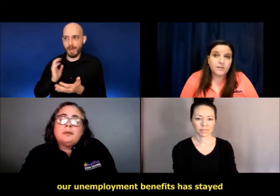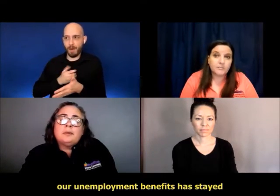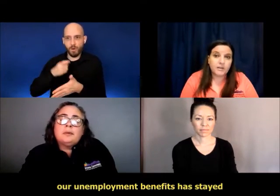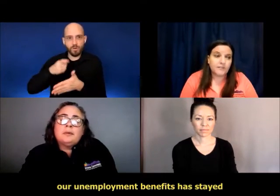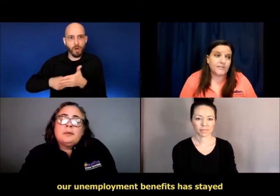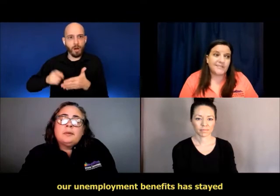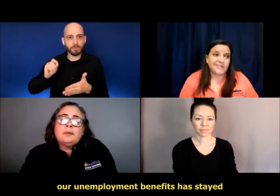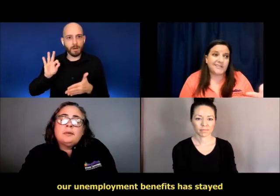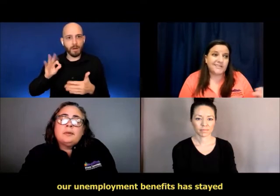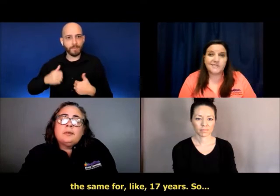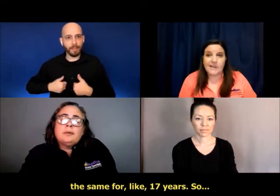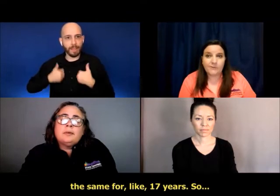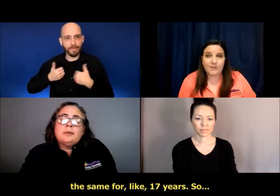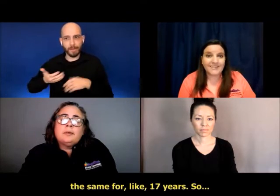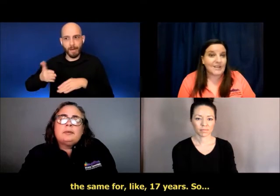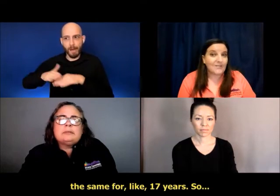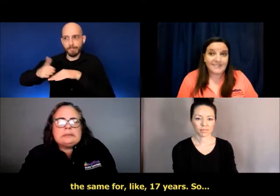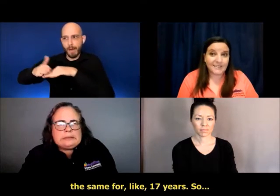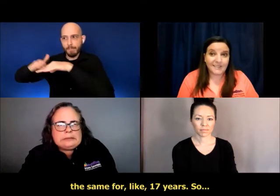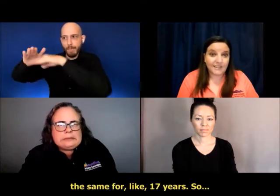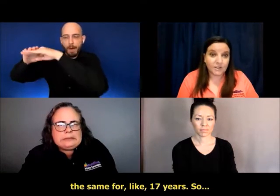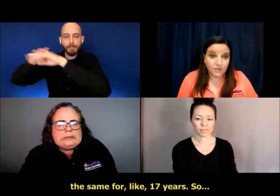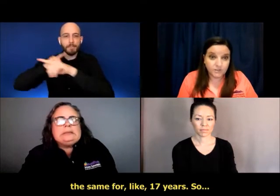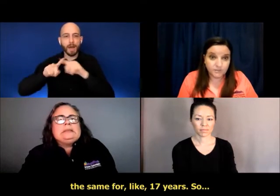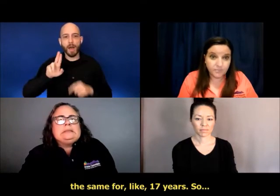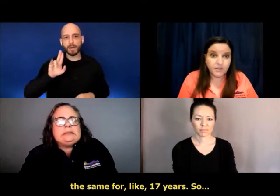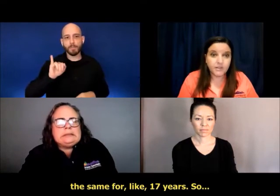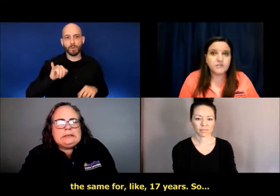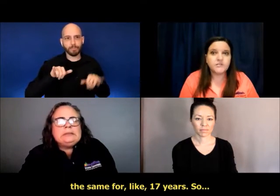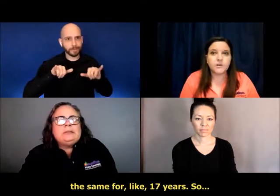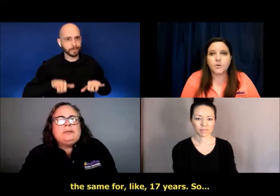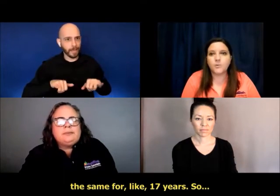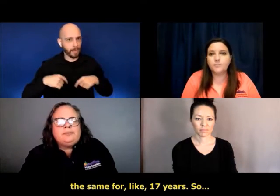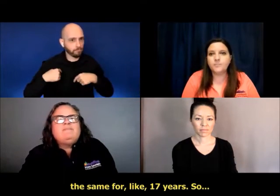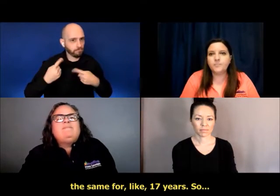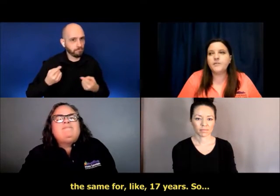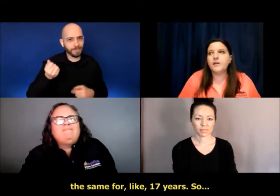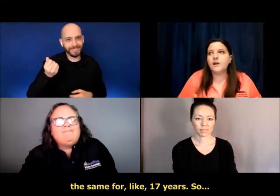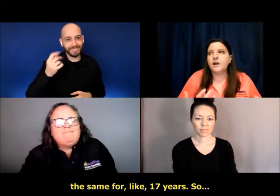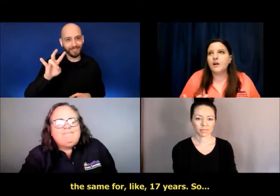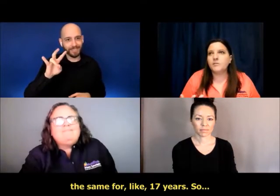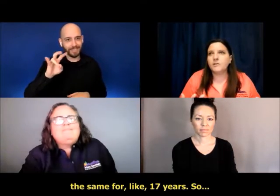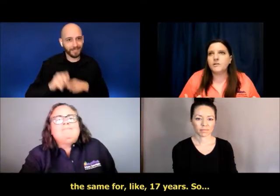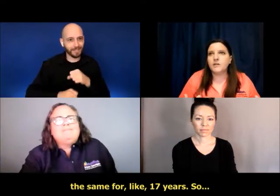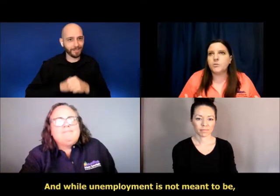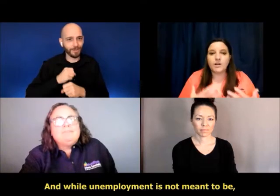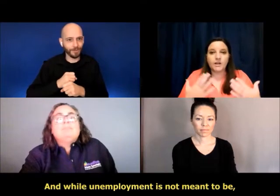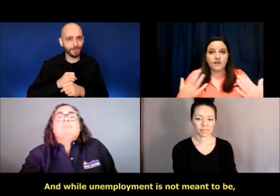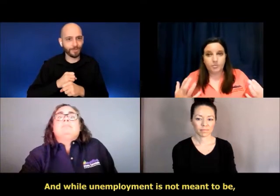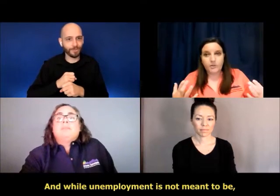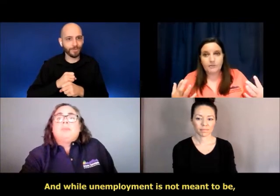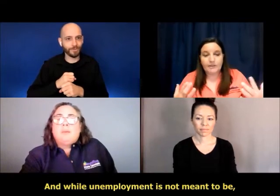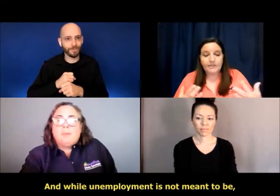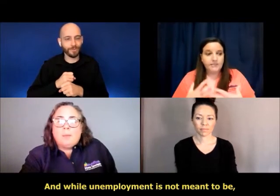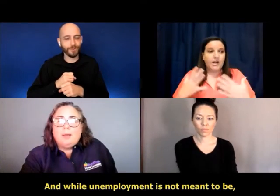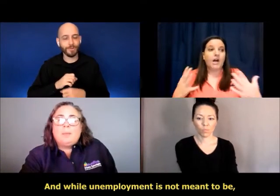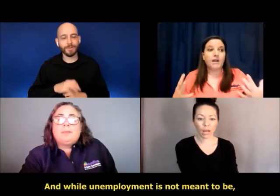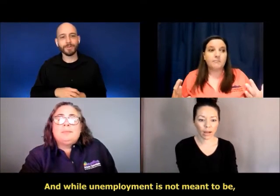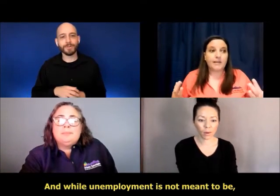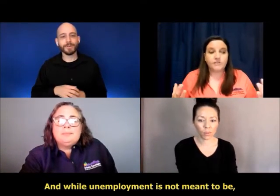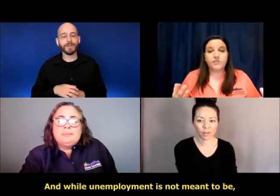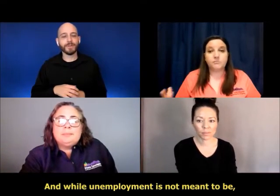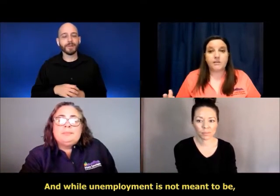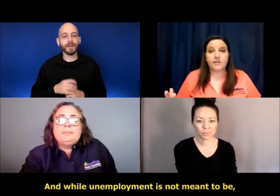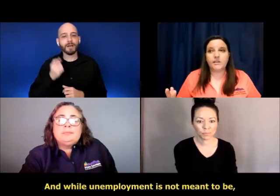unemployment benefits has stayed the same for like 17 years. So, um, and while unemployment is